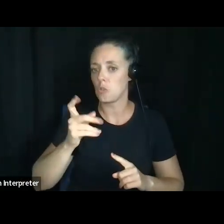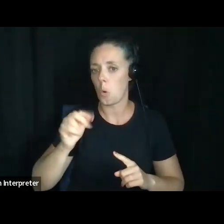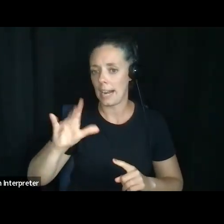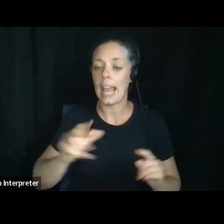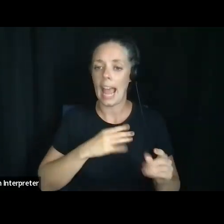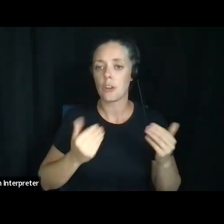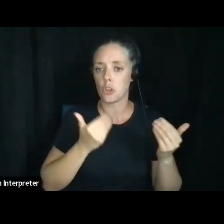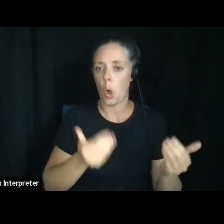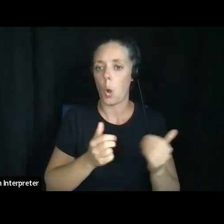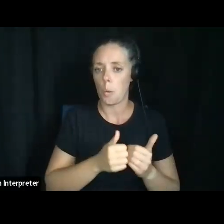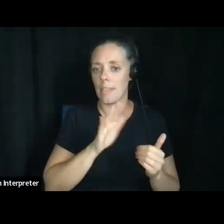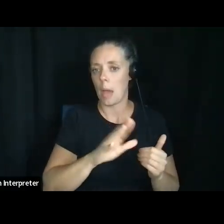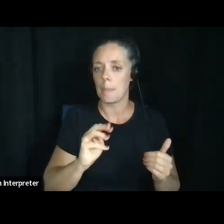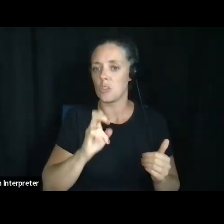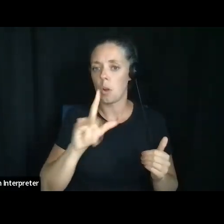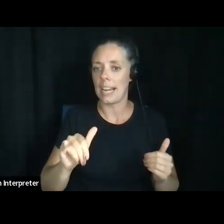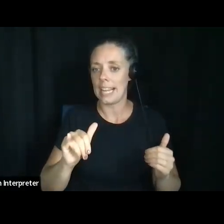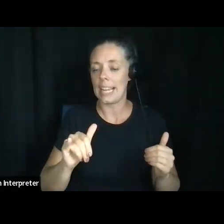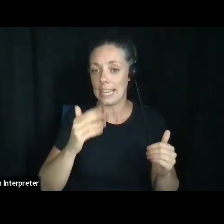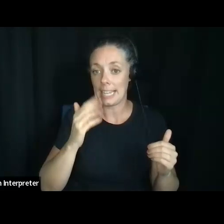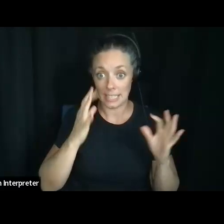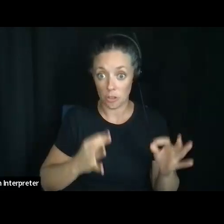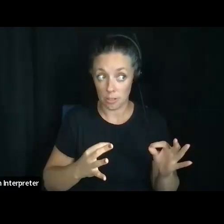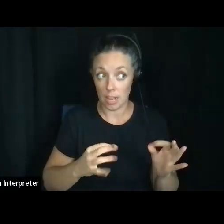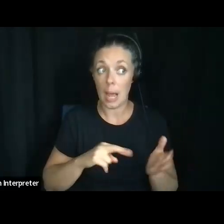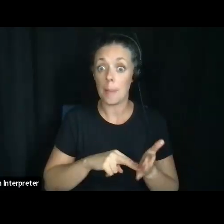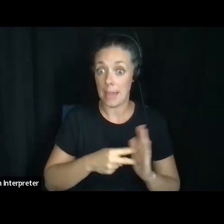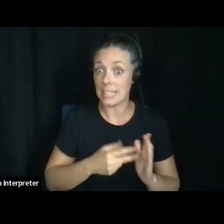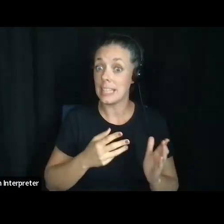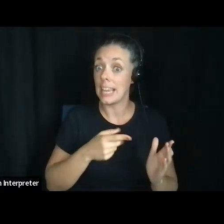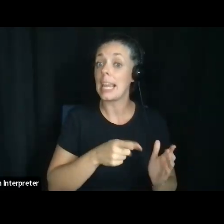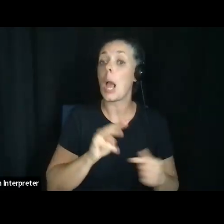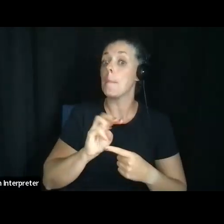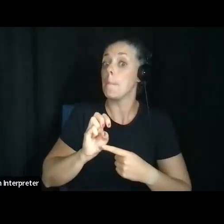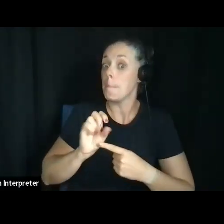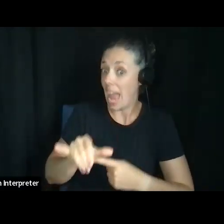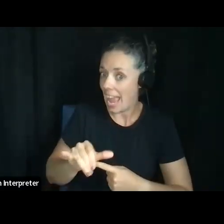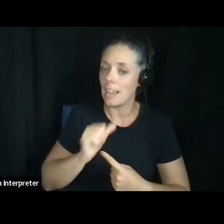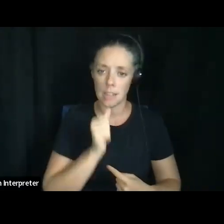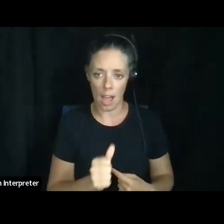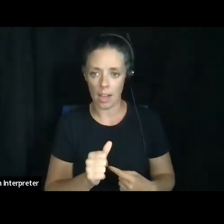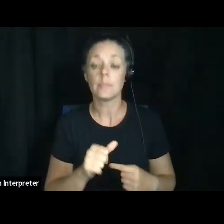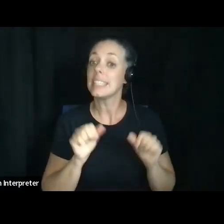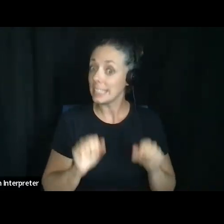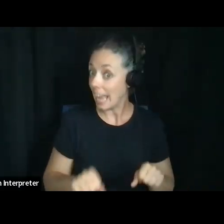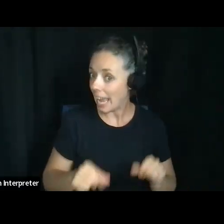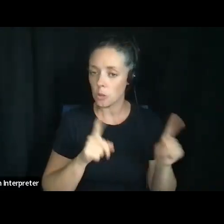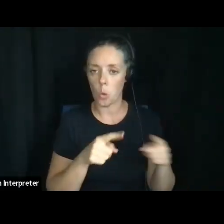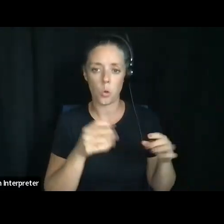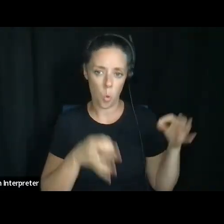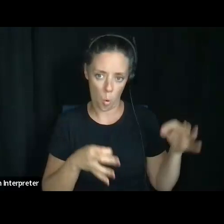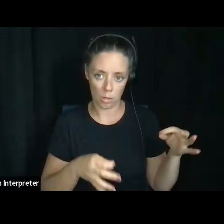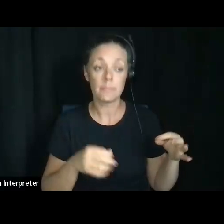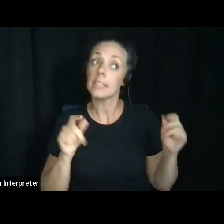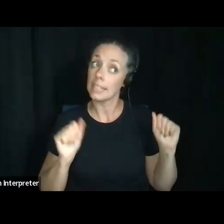which also means he may not meaning that he goes to court and let the court decide. And that could also be what he does. If there's a tie